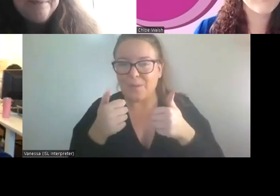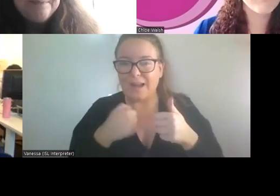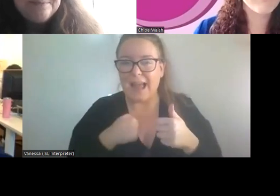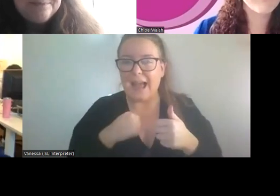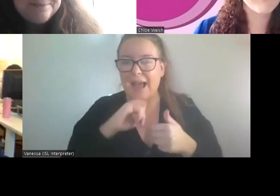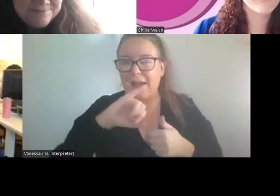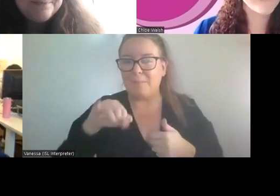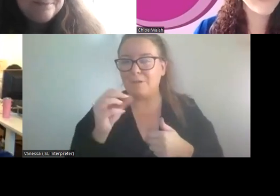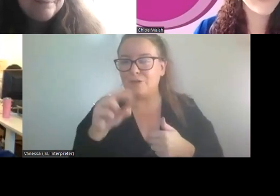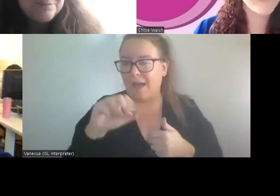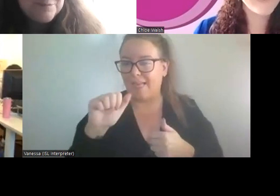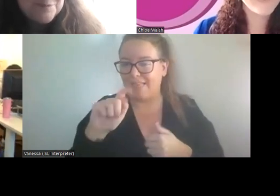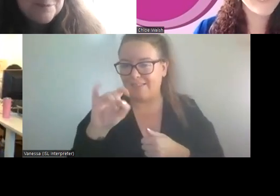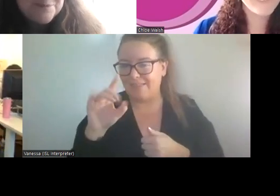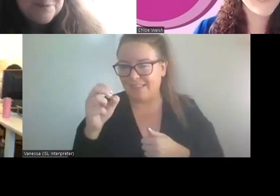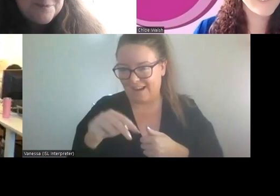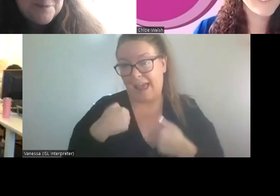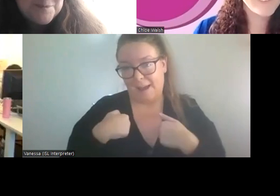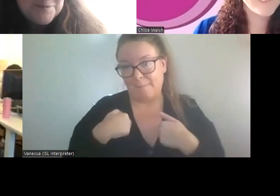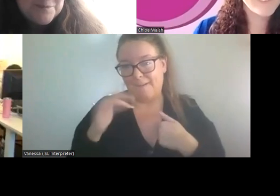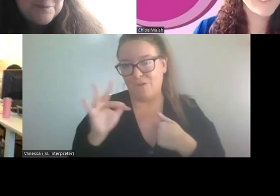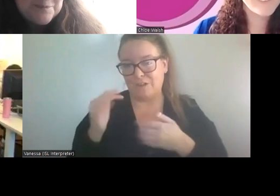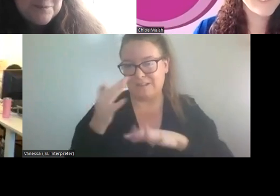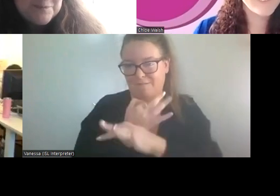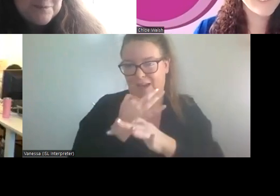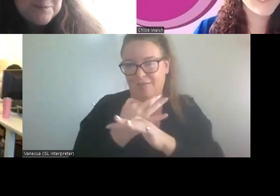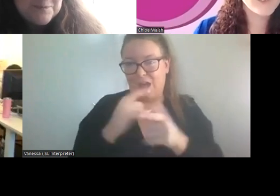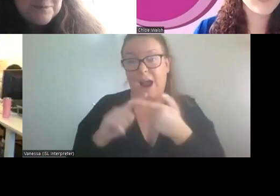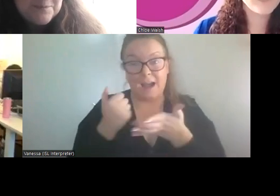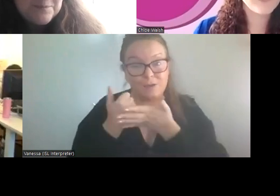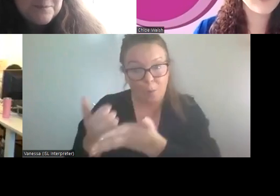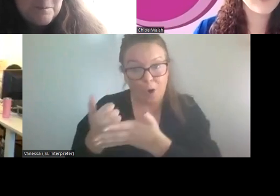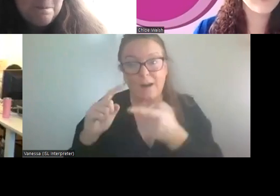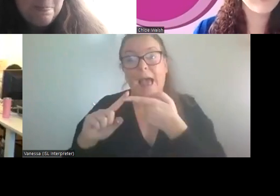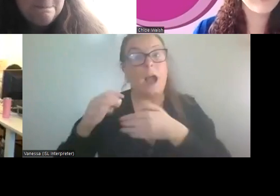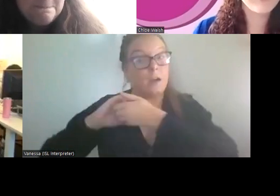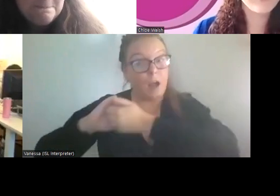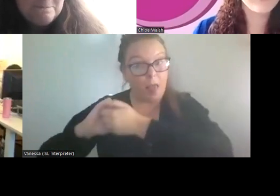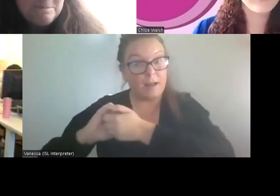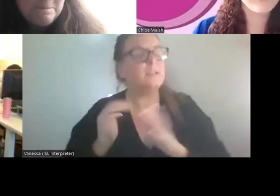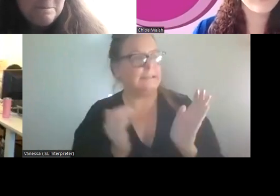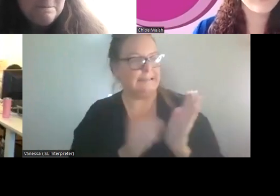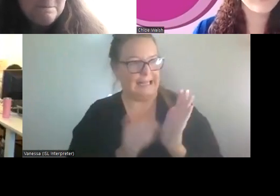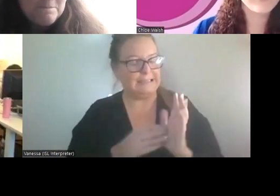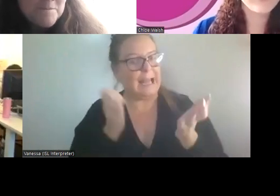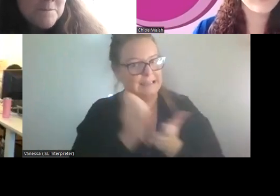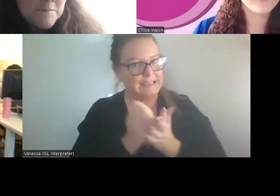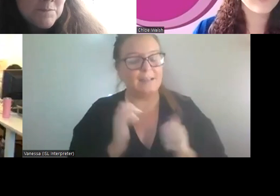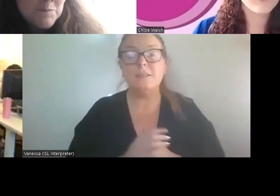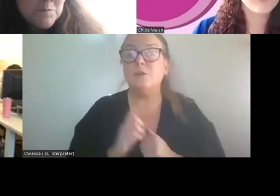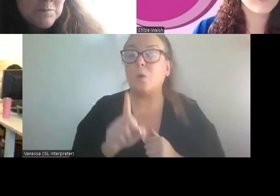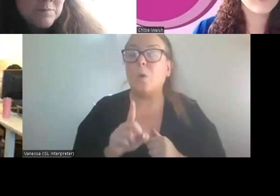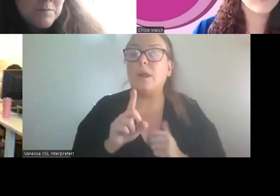Fionn's dad and supporter and colleague. Yes, exactly. And so the Inclusive Research